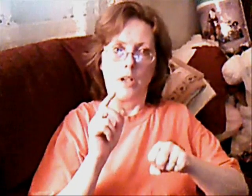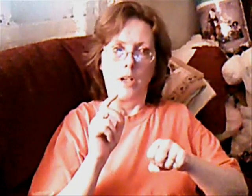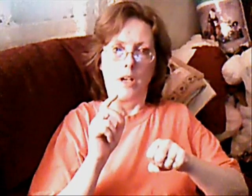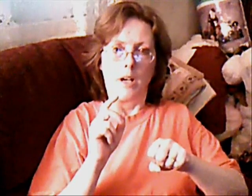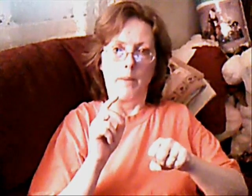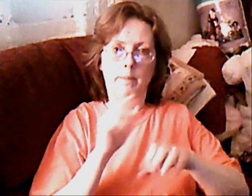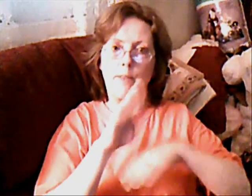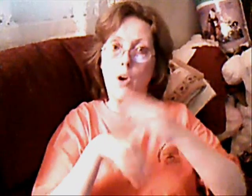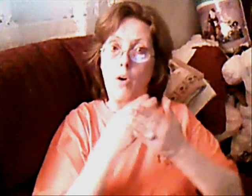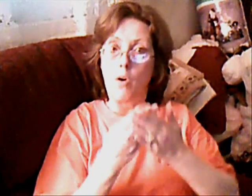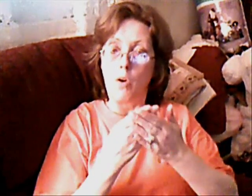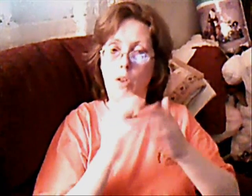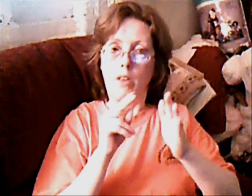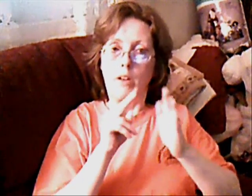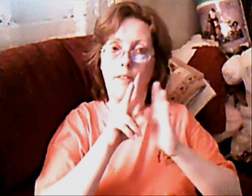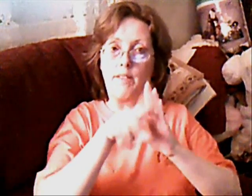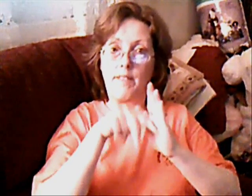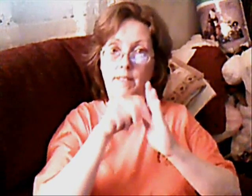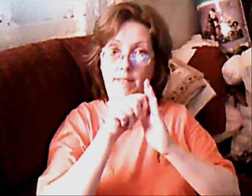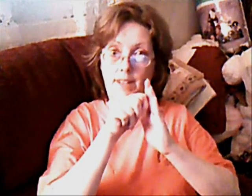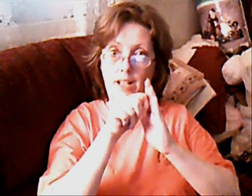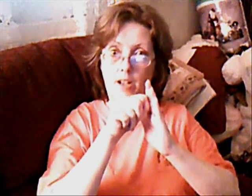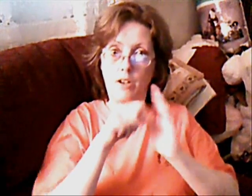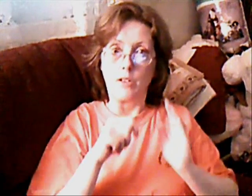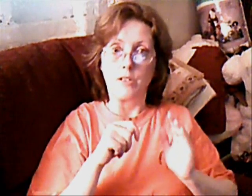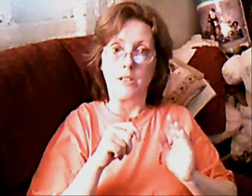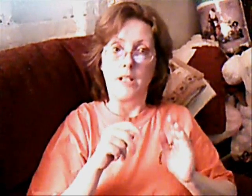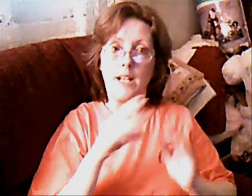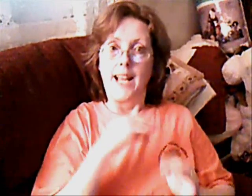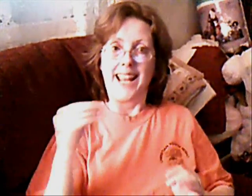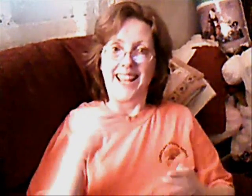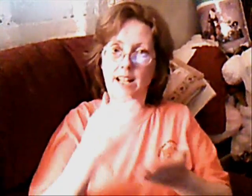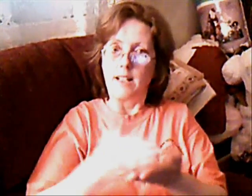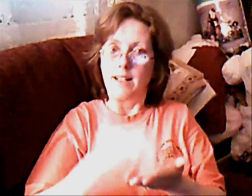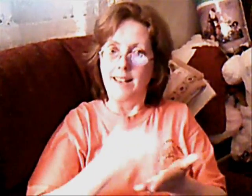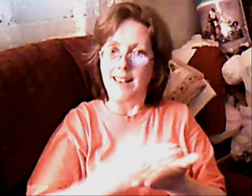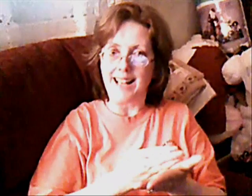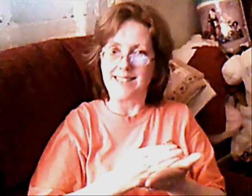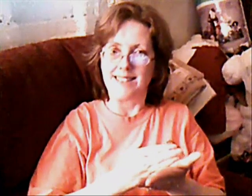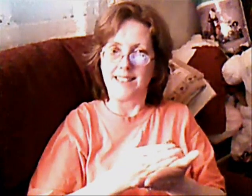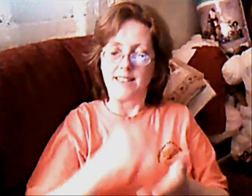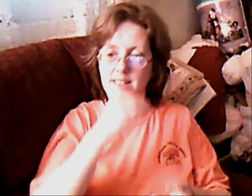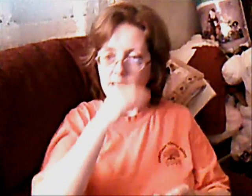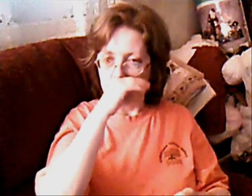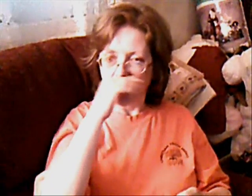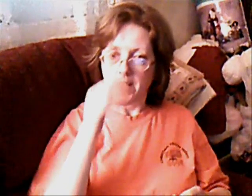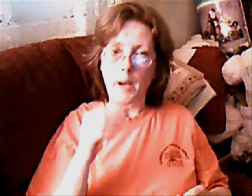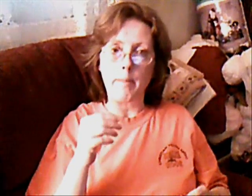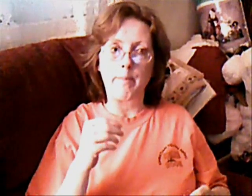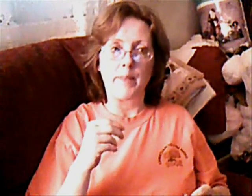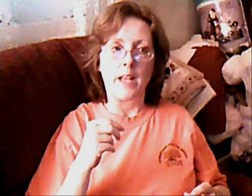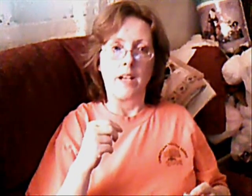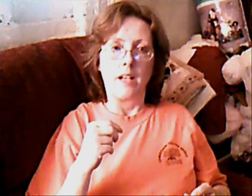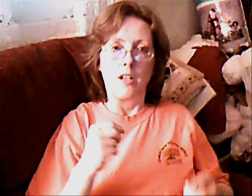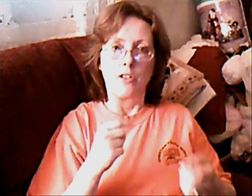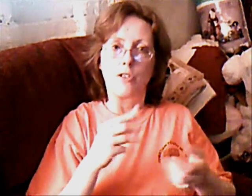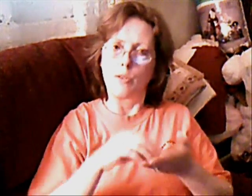sent him to die. I scarce can take